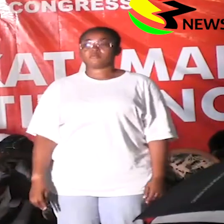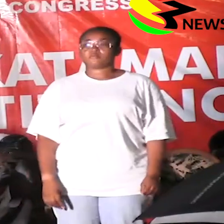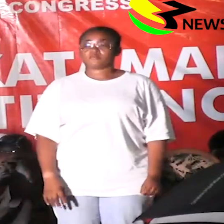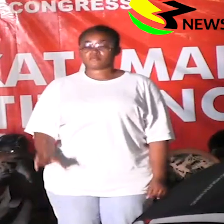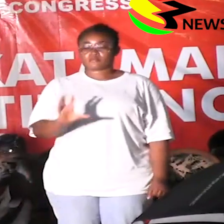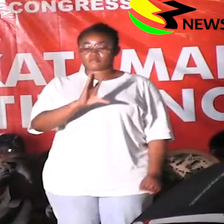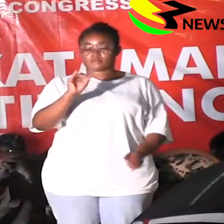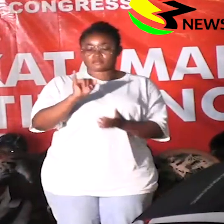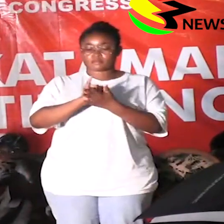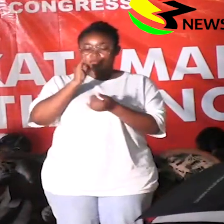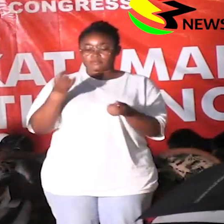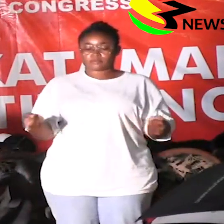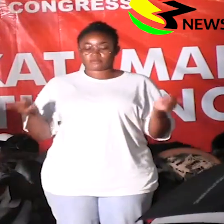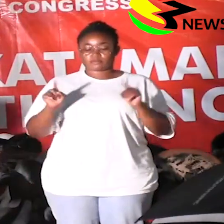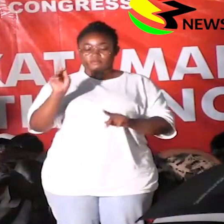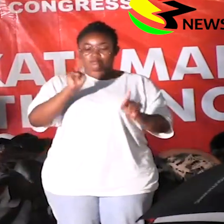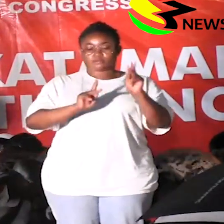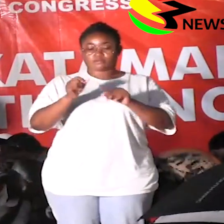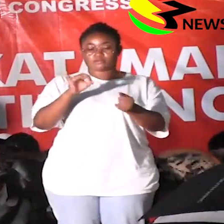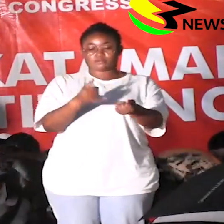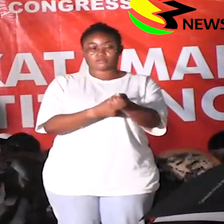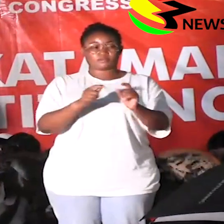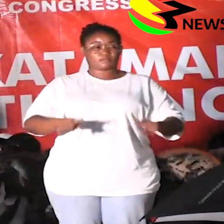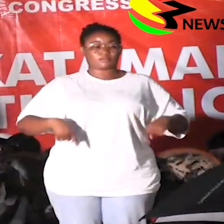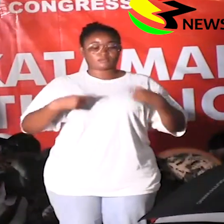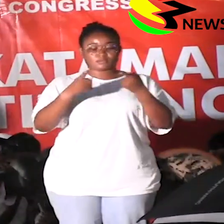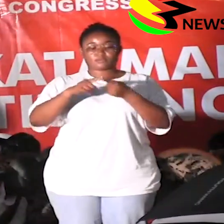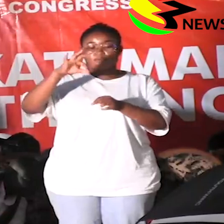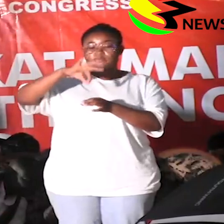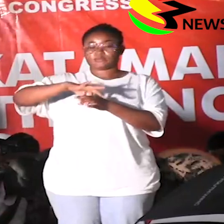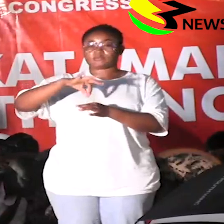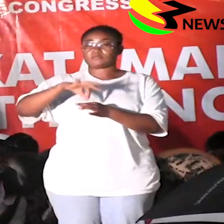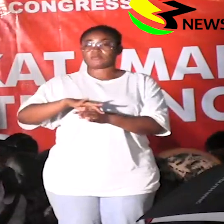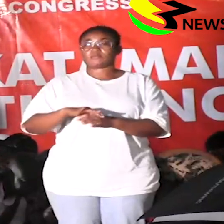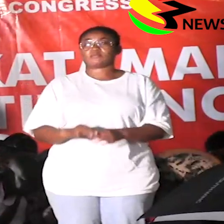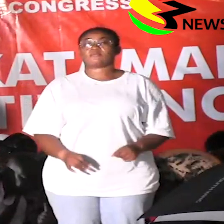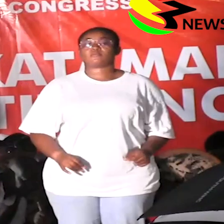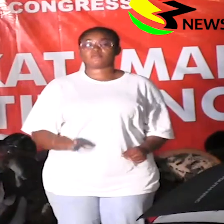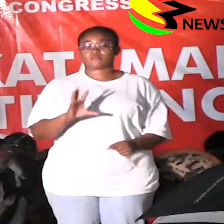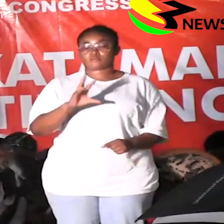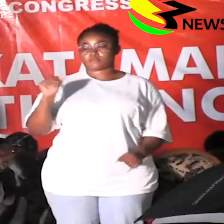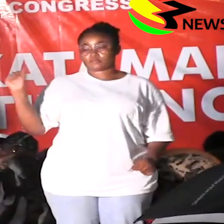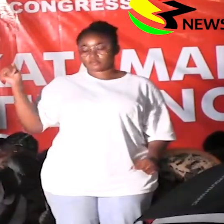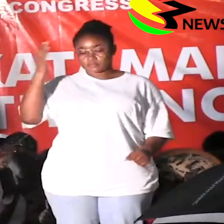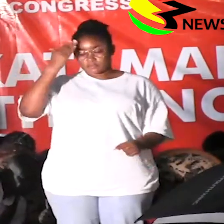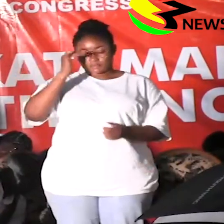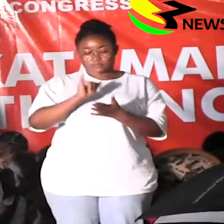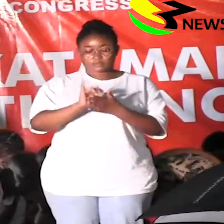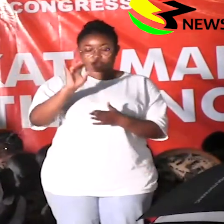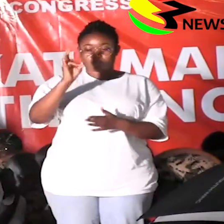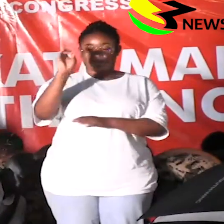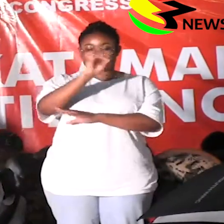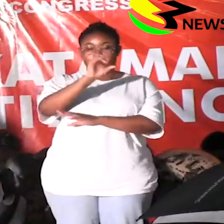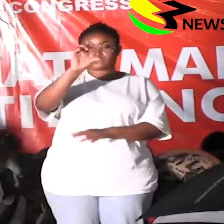And that is when the people of Ghana are going to cast their votes. And I know that 7th December